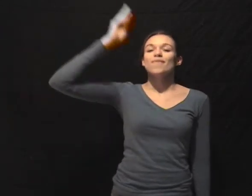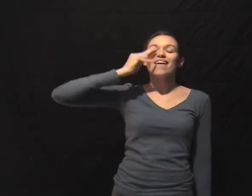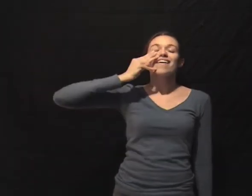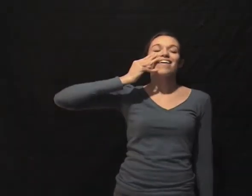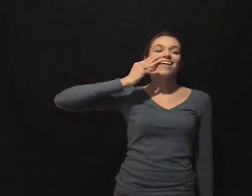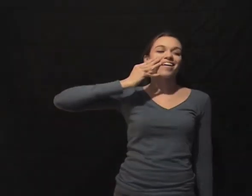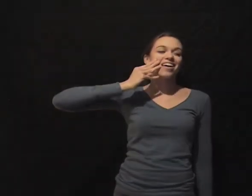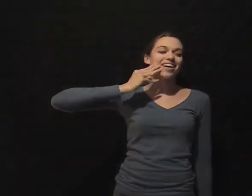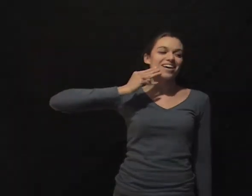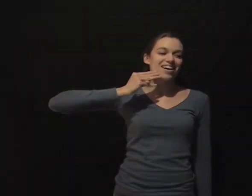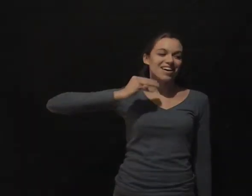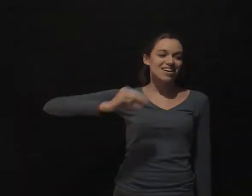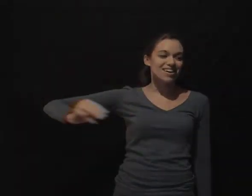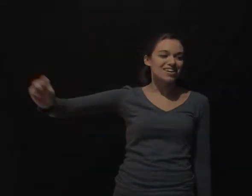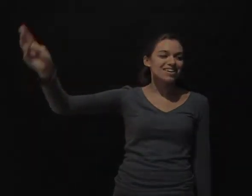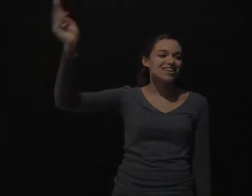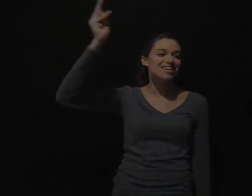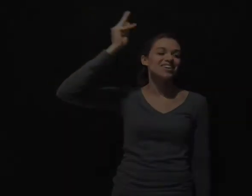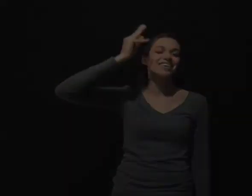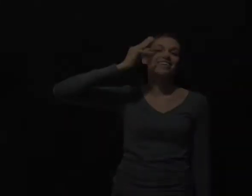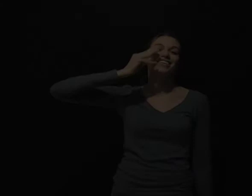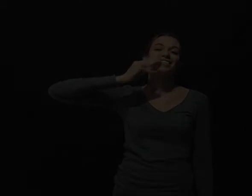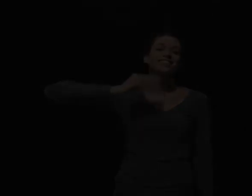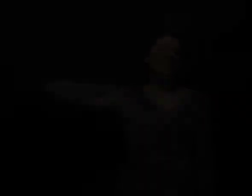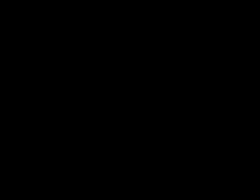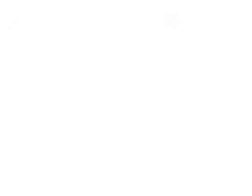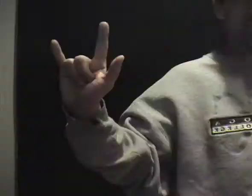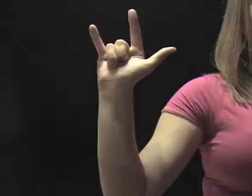Mexico